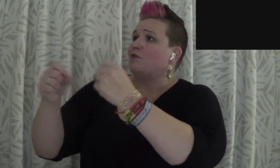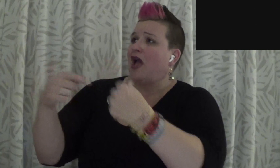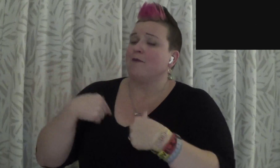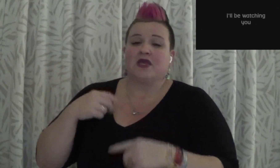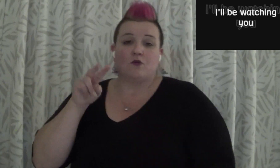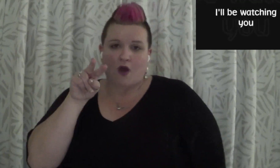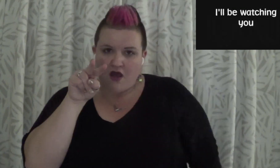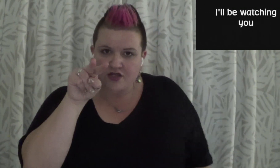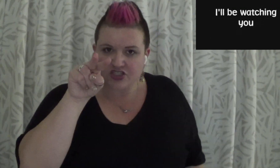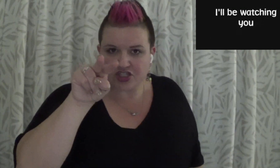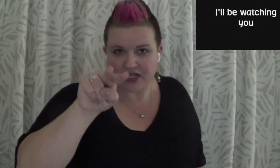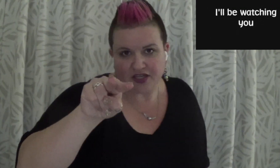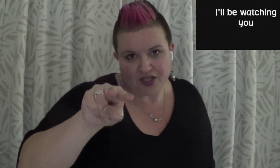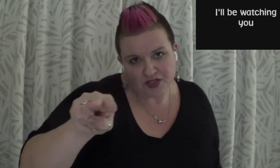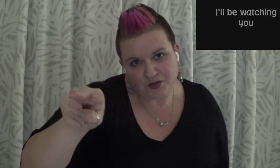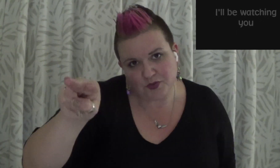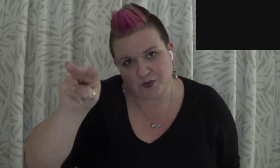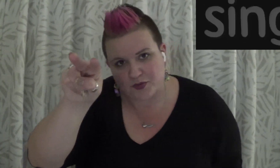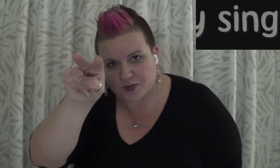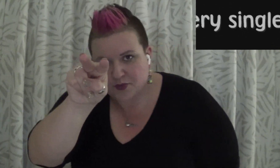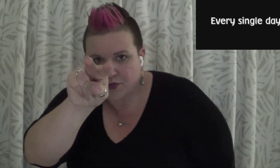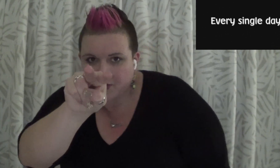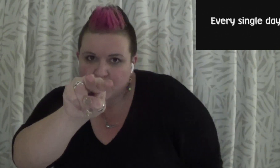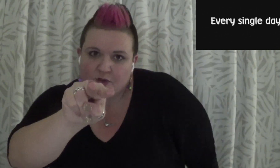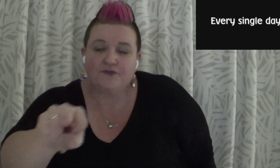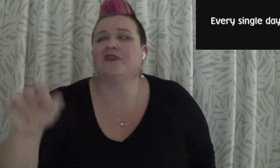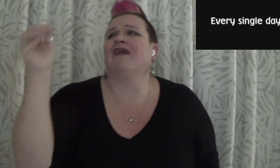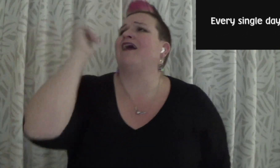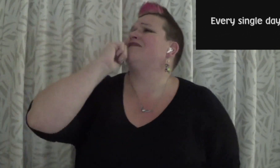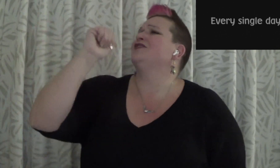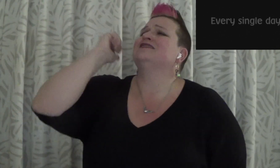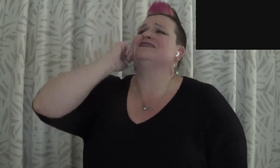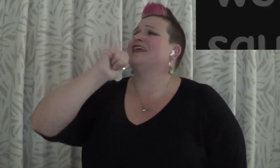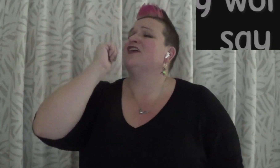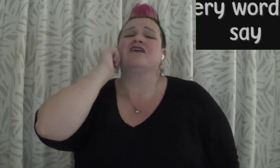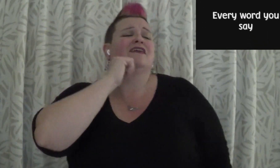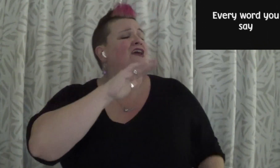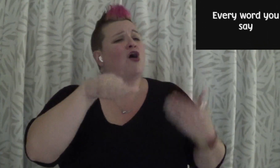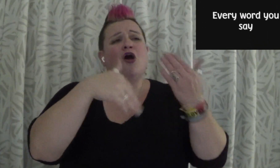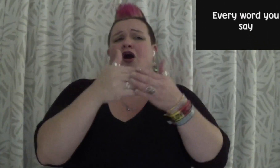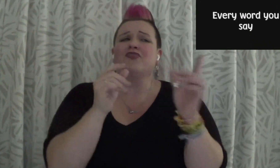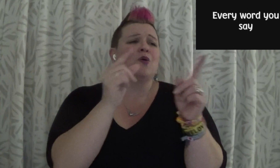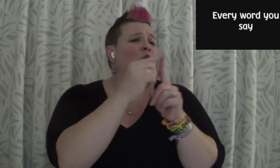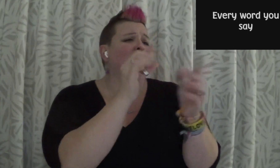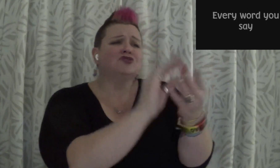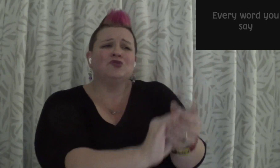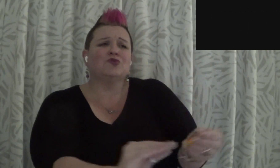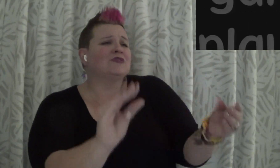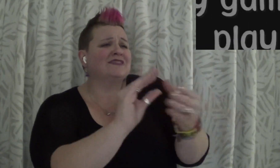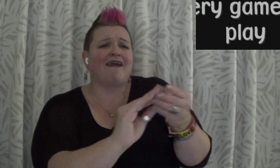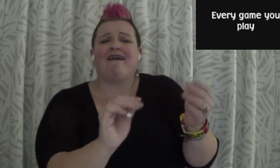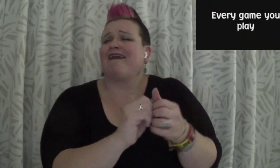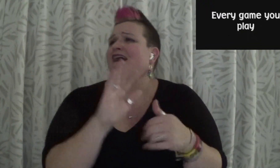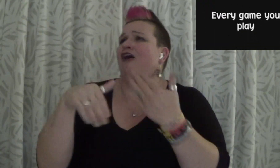make, every case you take Every